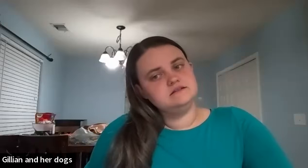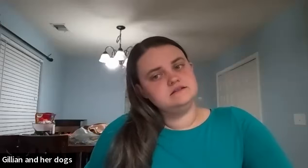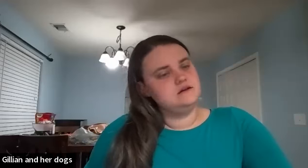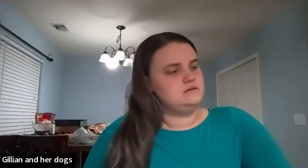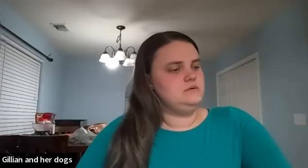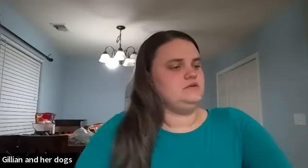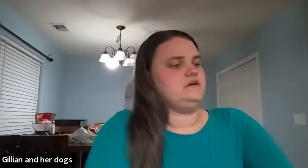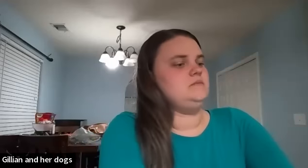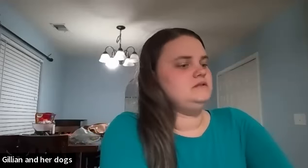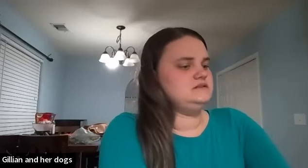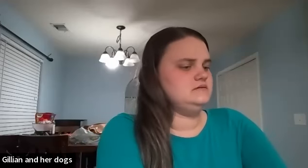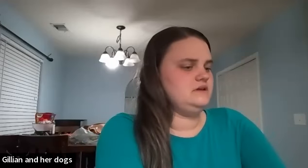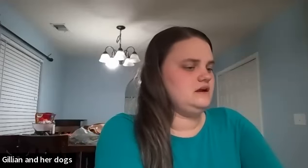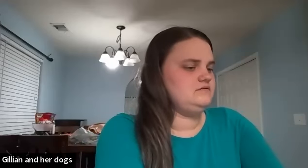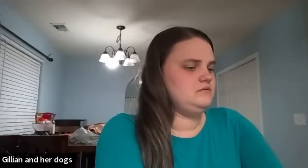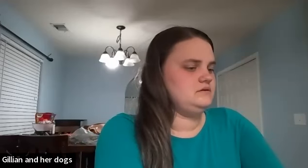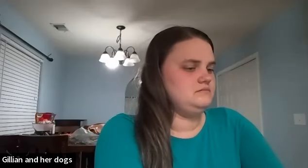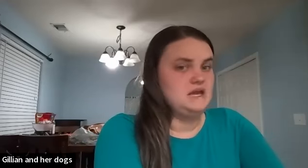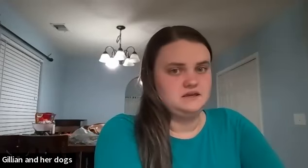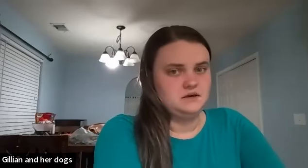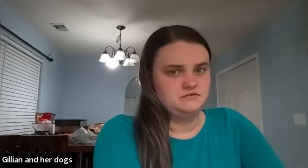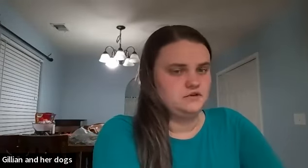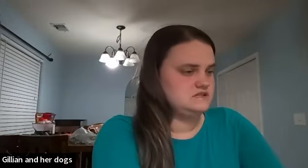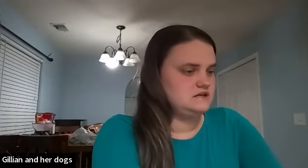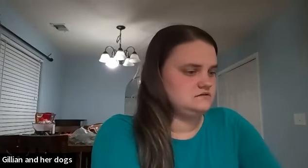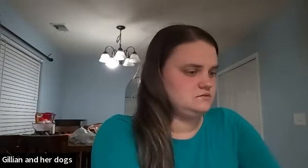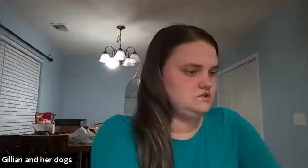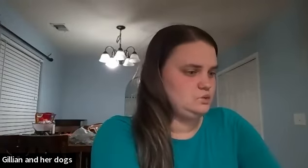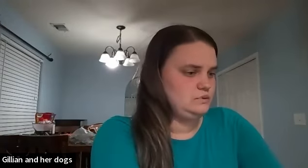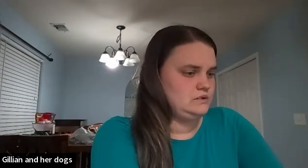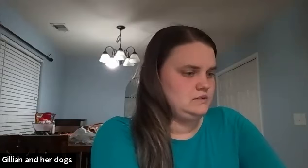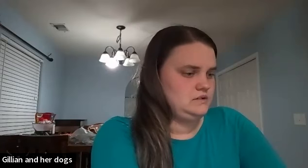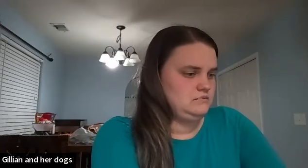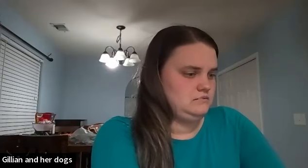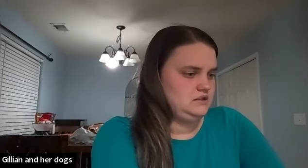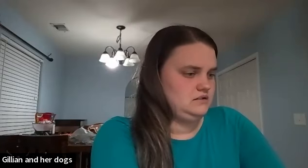eyes let me put that on my list i don't think i have that one makeup that's the next one we'll do um makeup